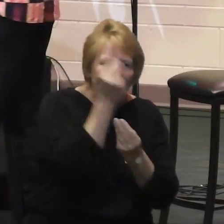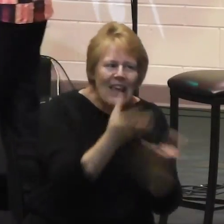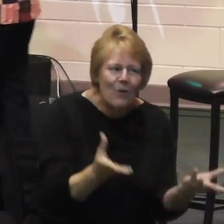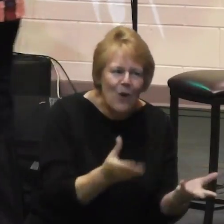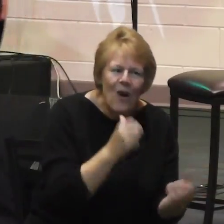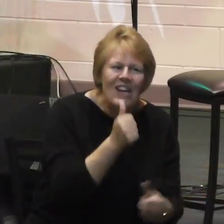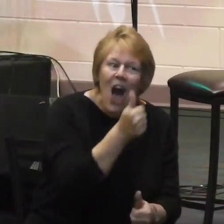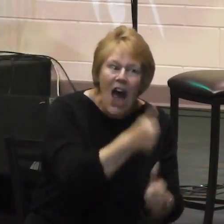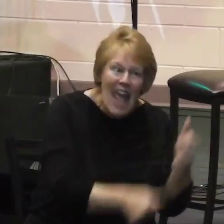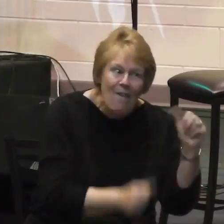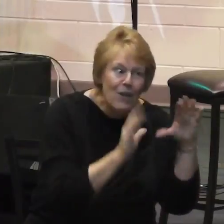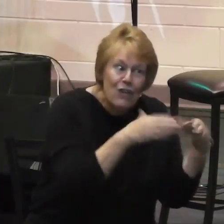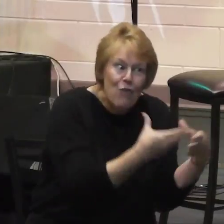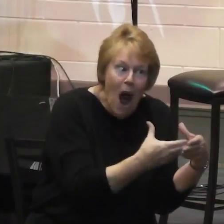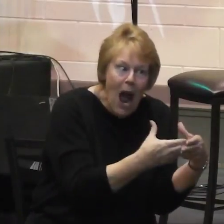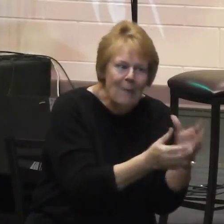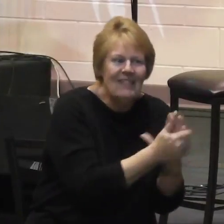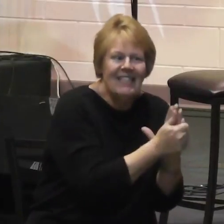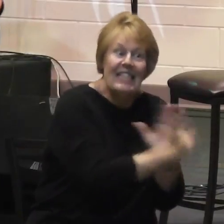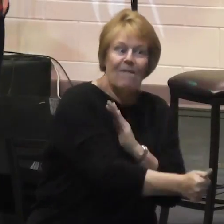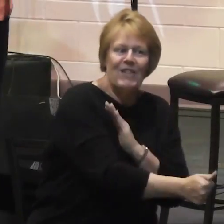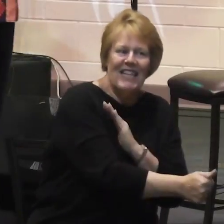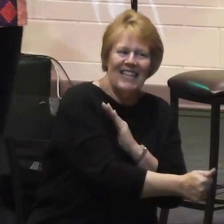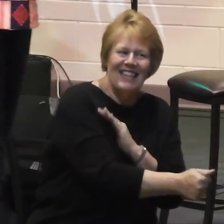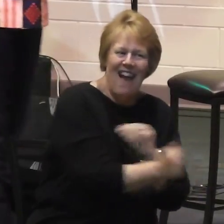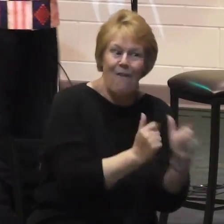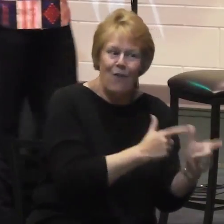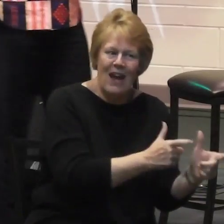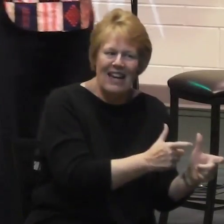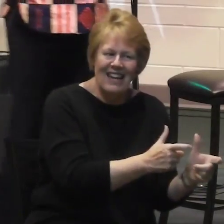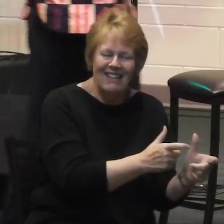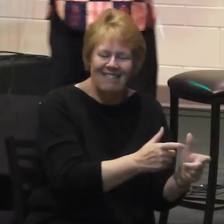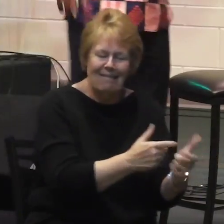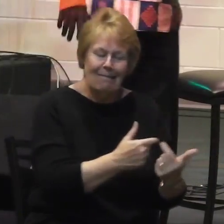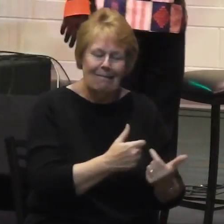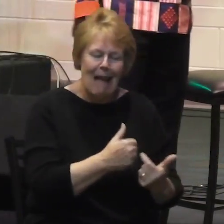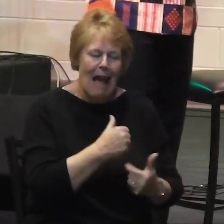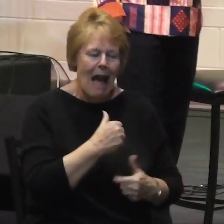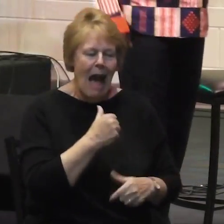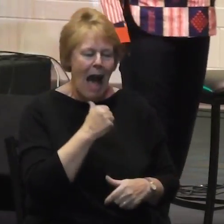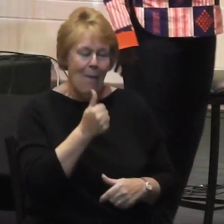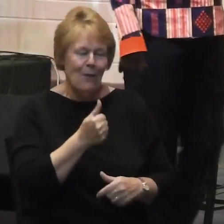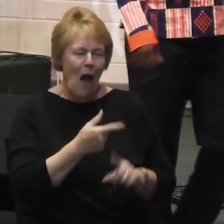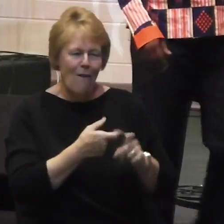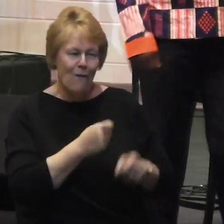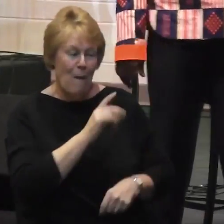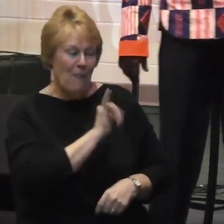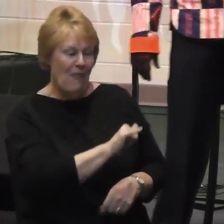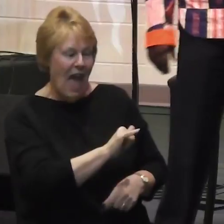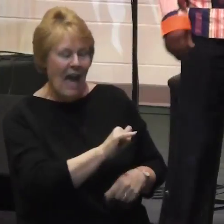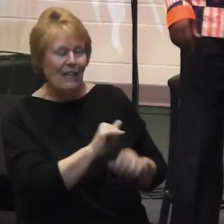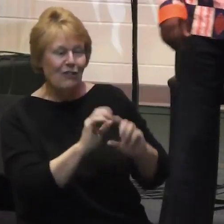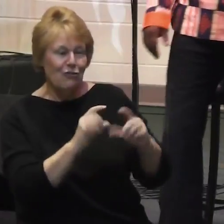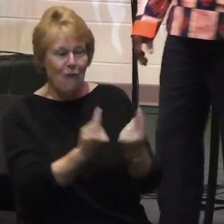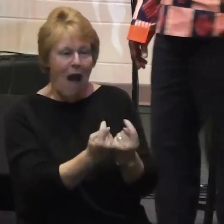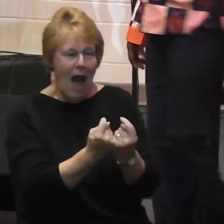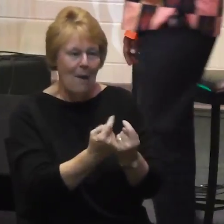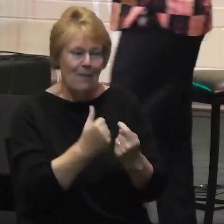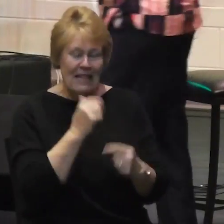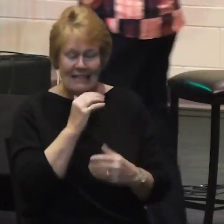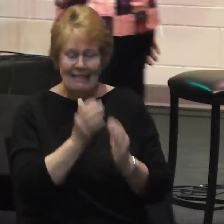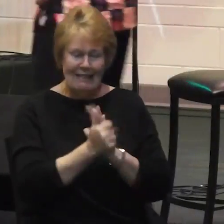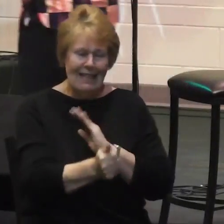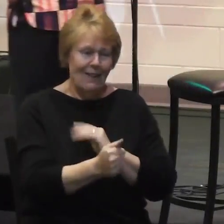running the marathon. I, for one, am not from that tribe, and I cannot run a kilometer without,